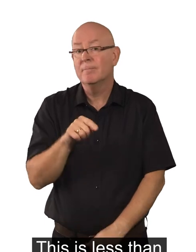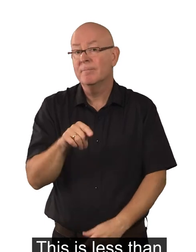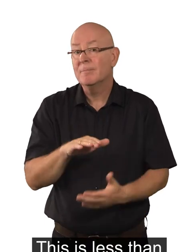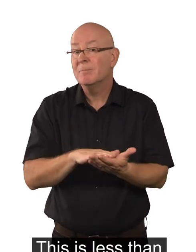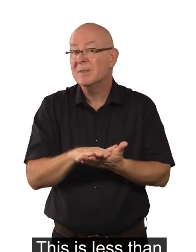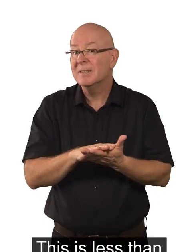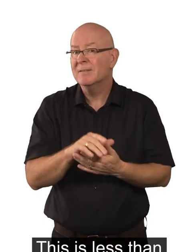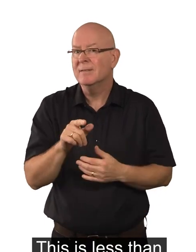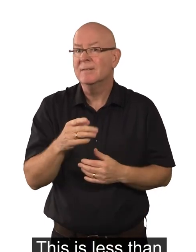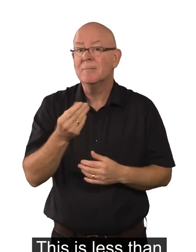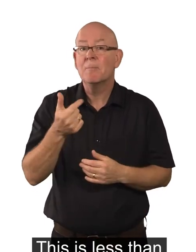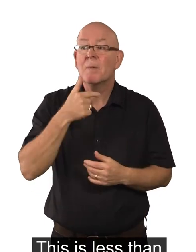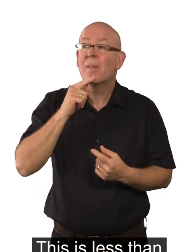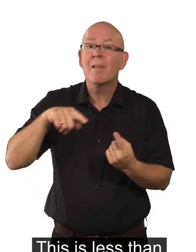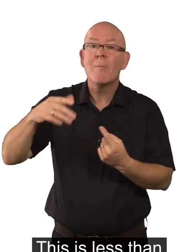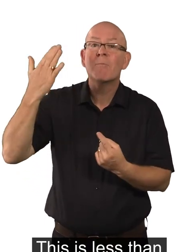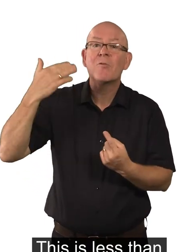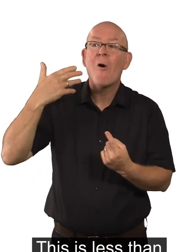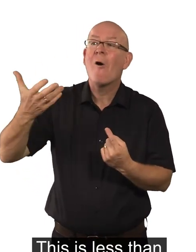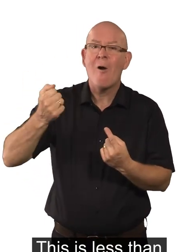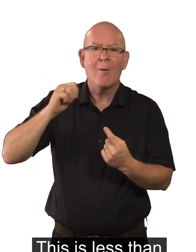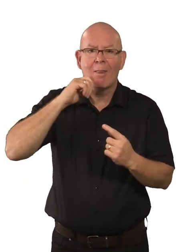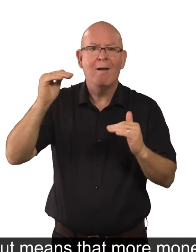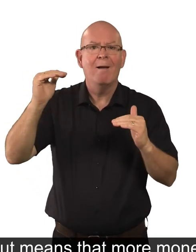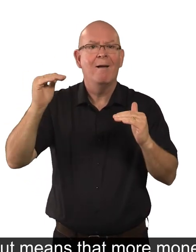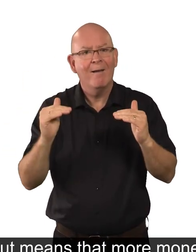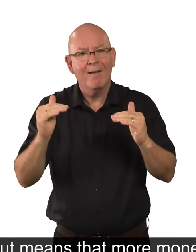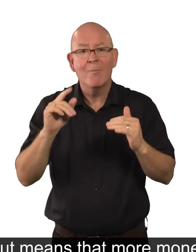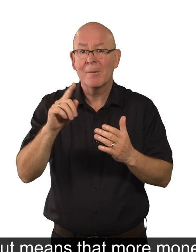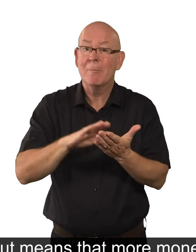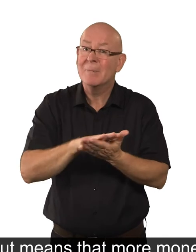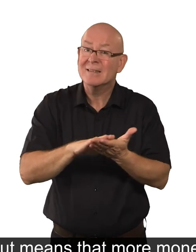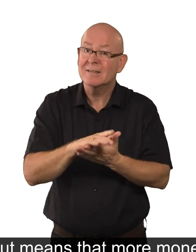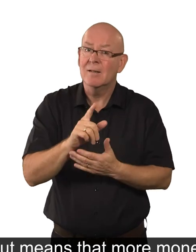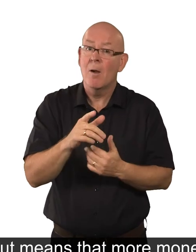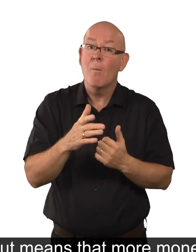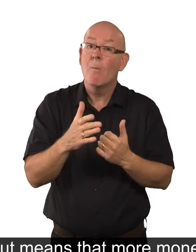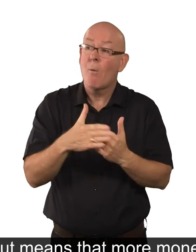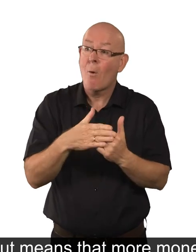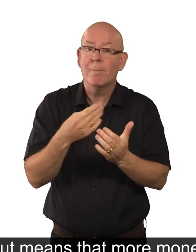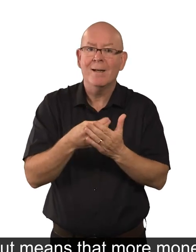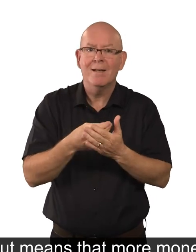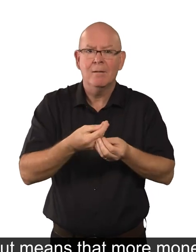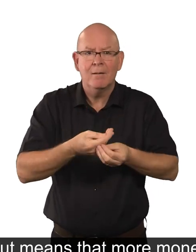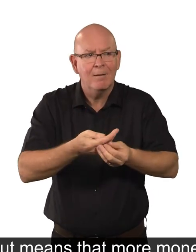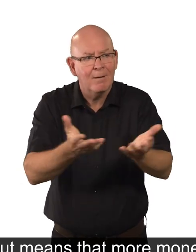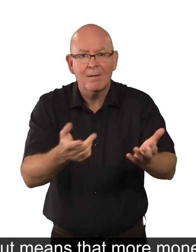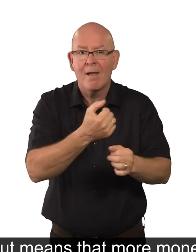This is less than some people got before, but means that more money is being spent by the Government